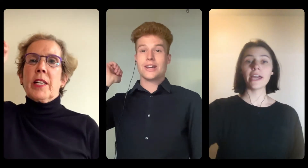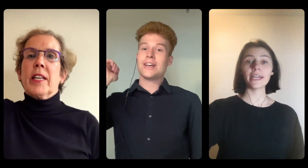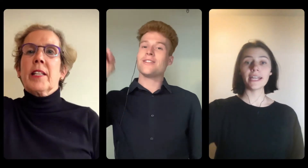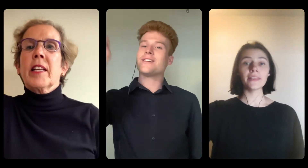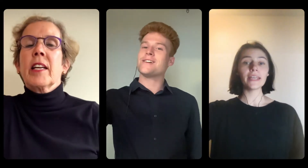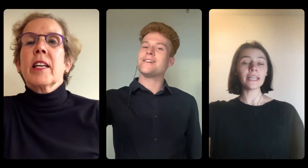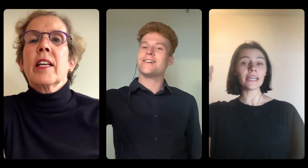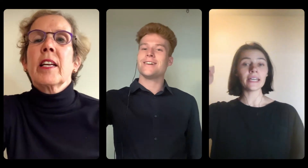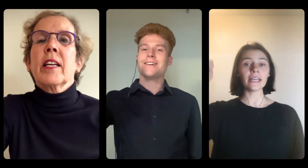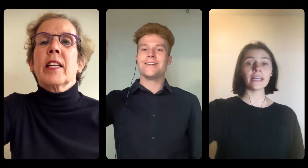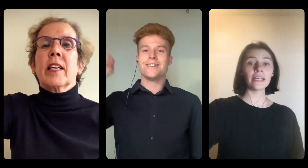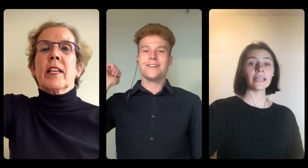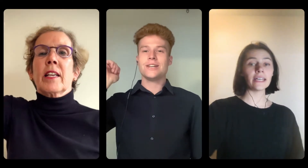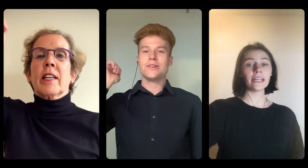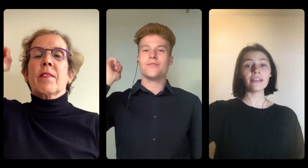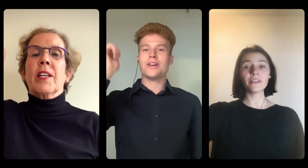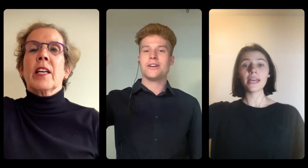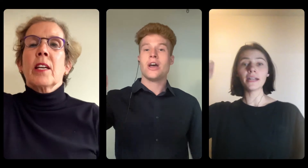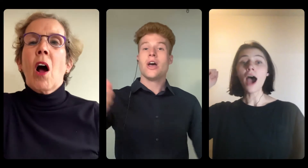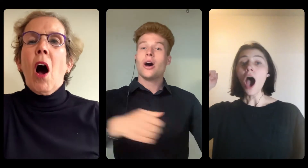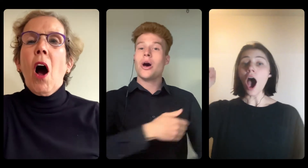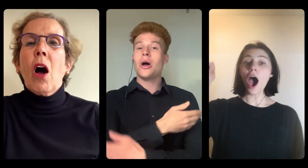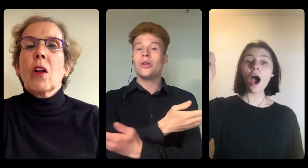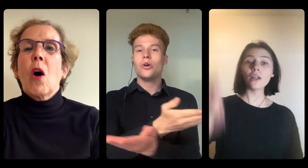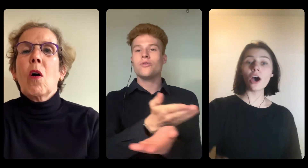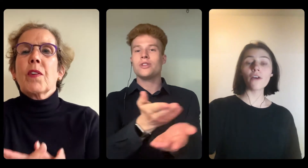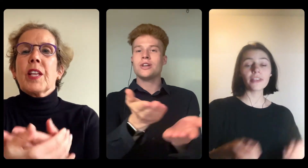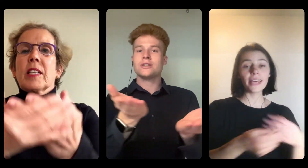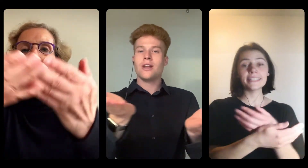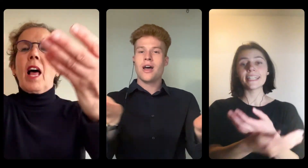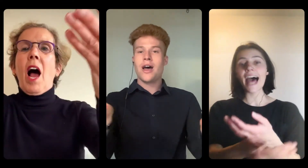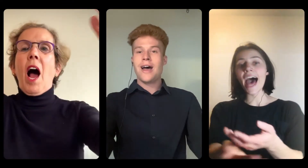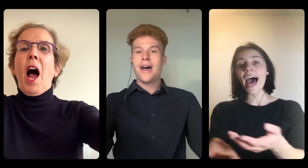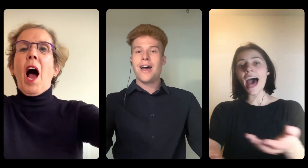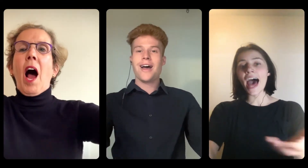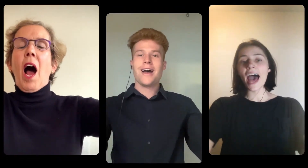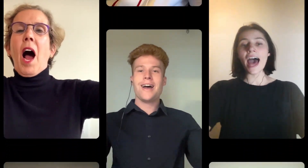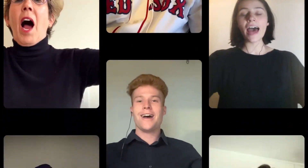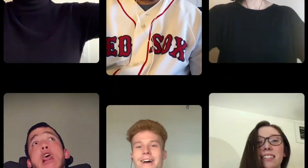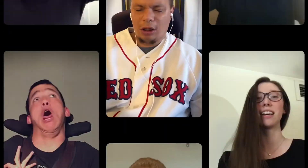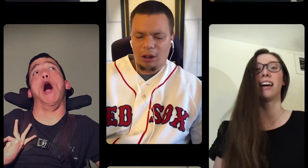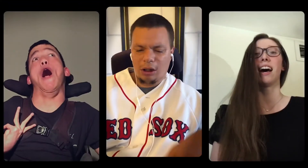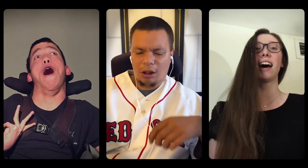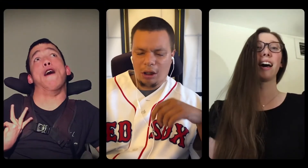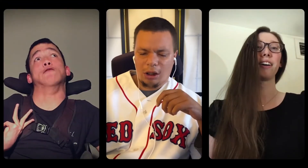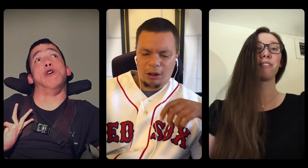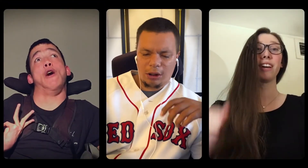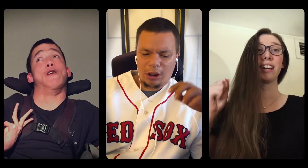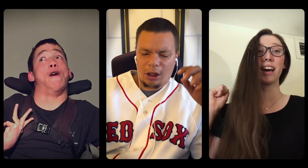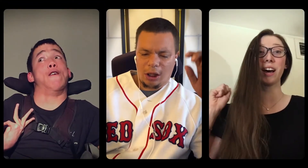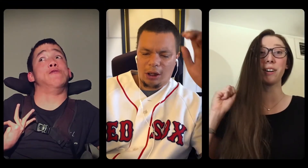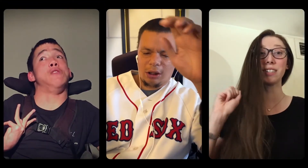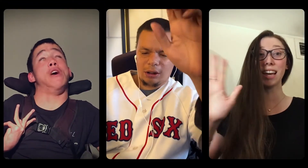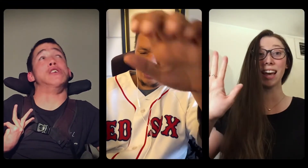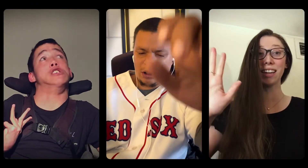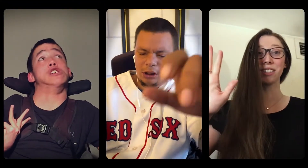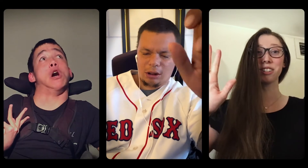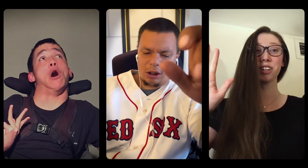it in the evening all over this land. I'd bring out danger,